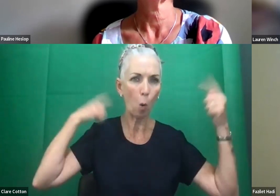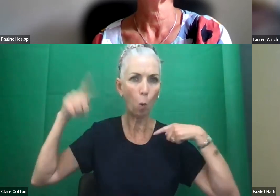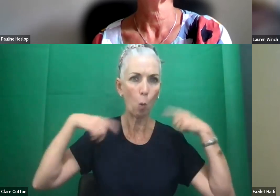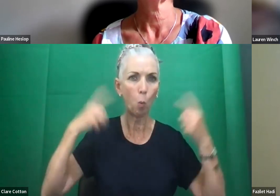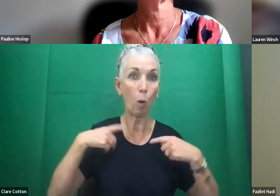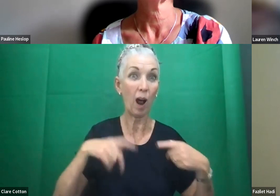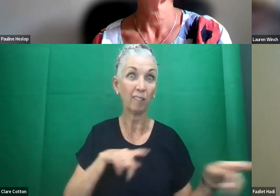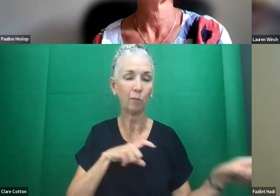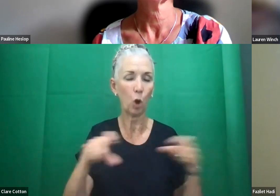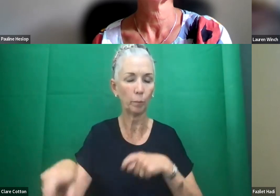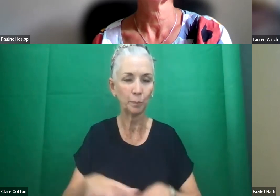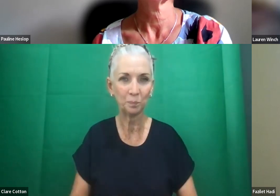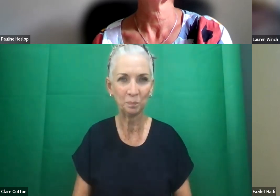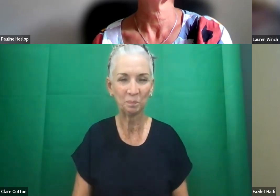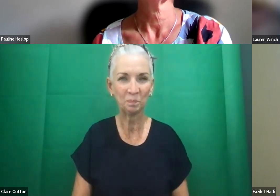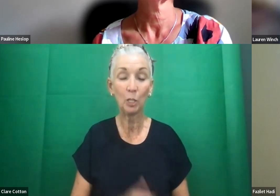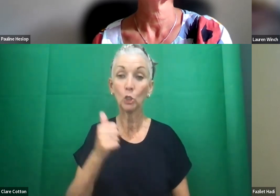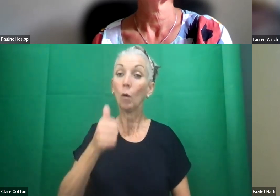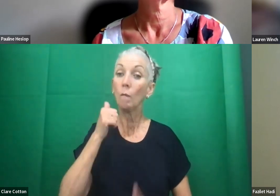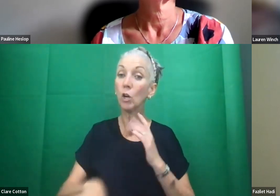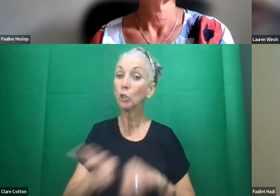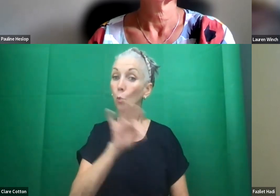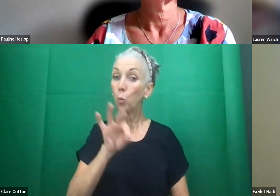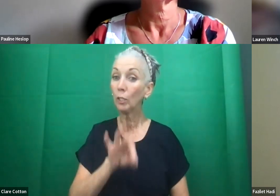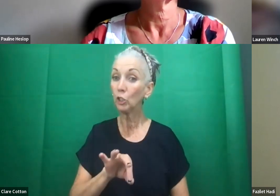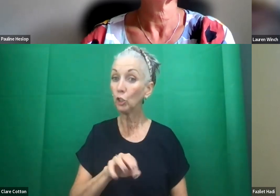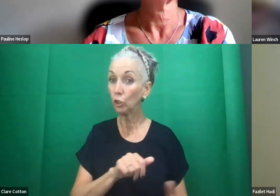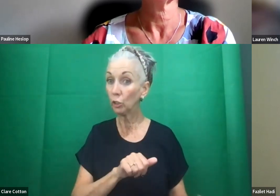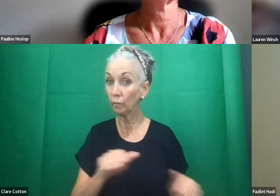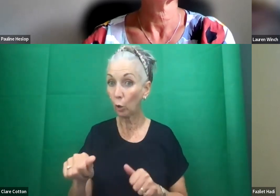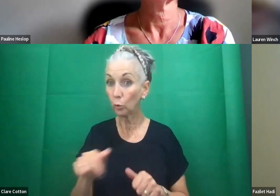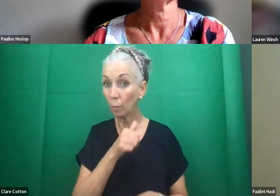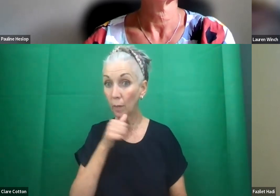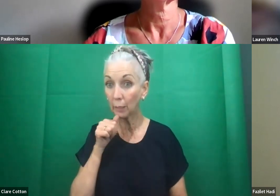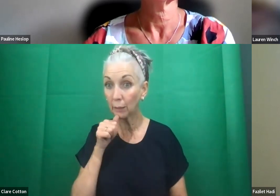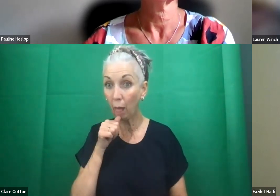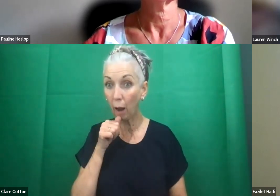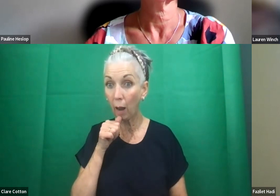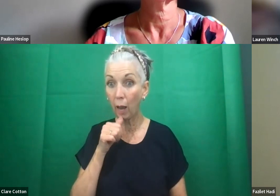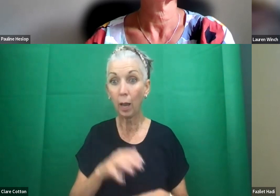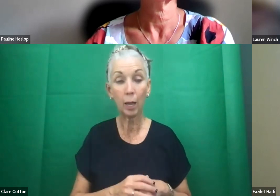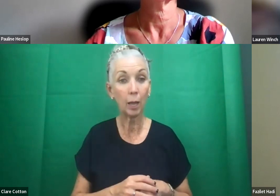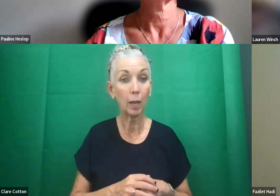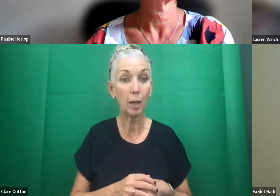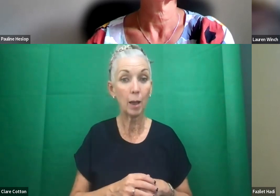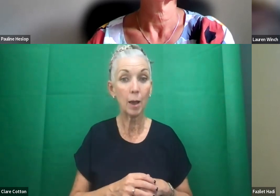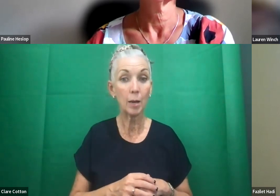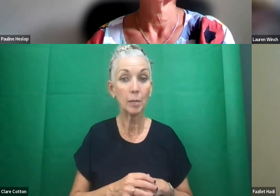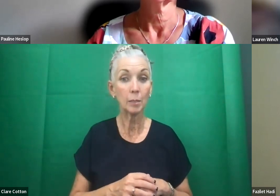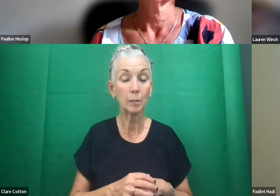was just going to go to the first question, which actually follows on very nicely from the end of Fazilo's talk because she was talking about